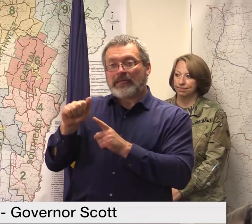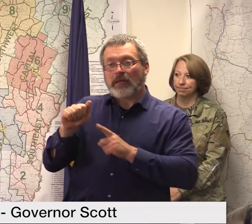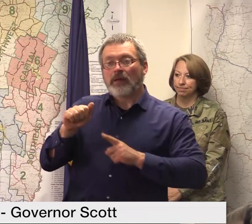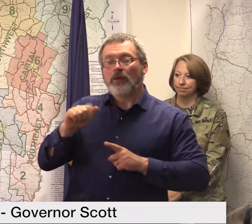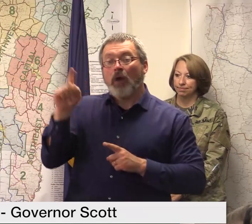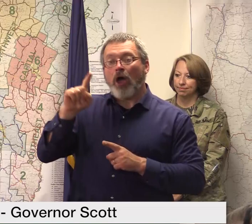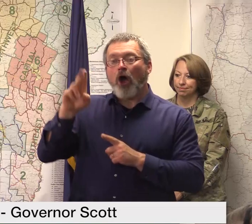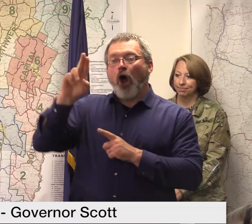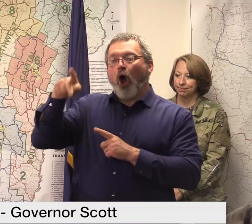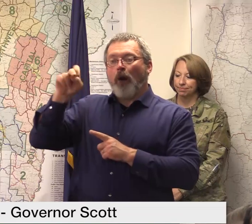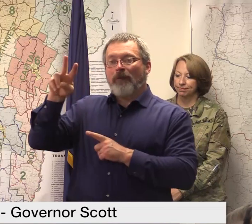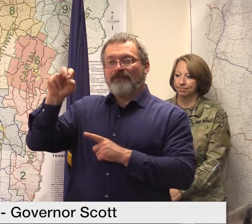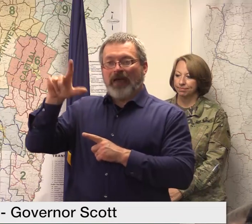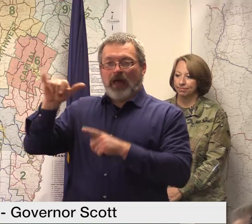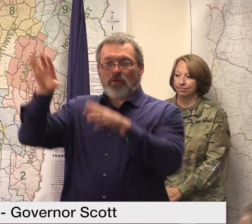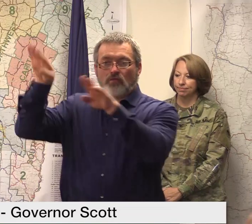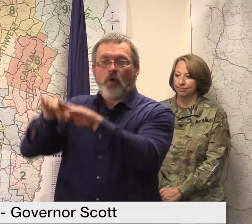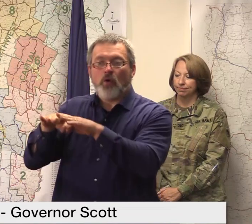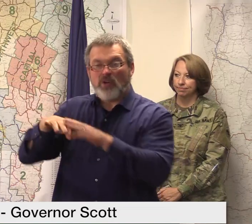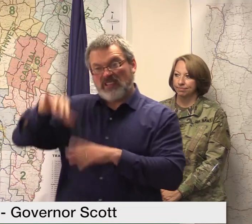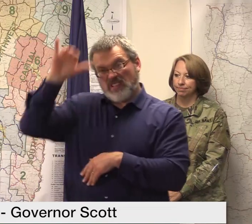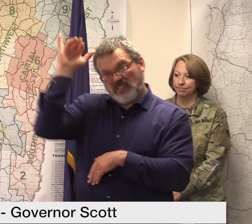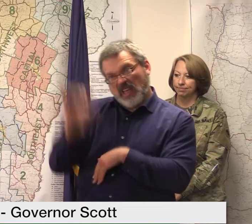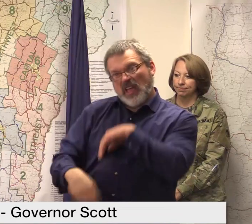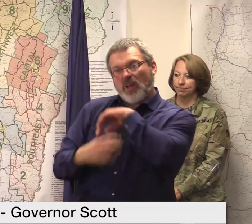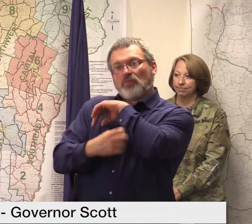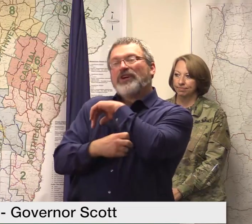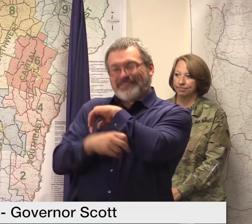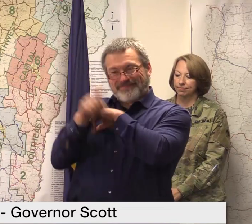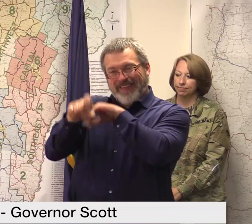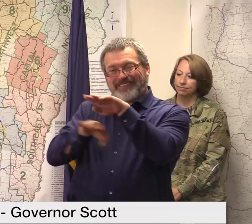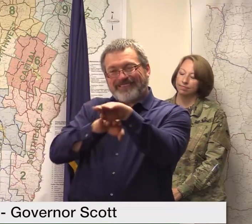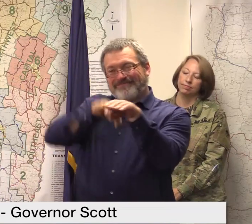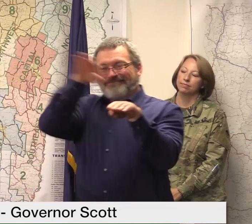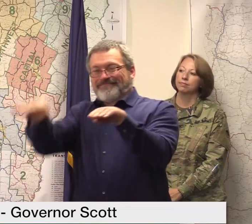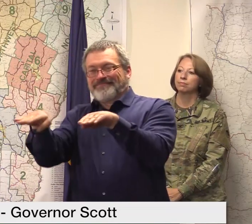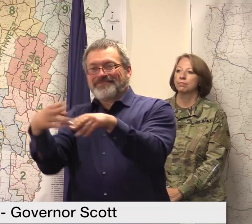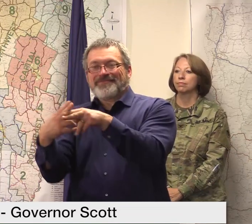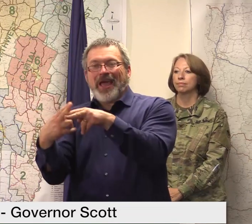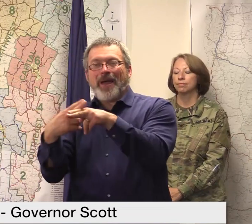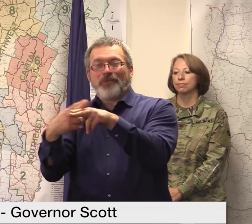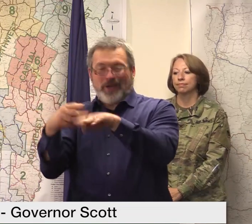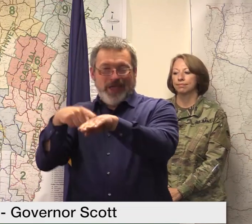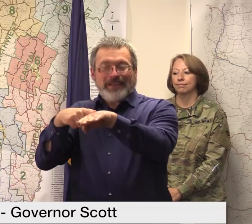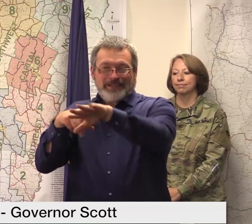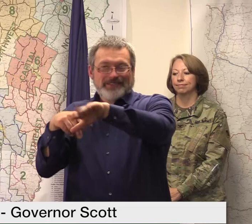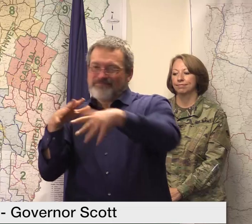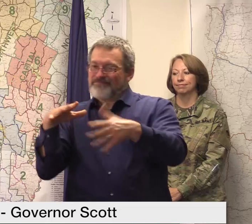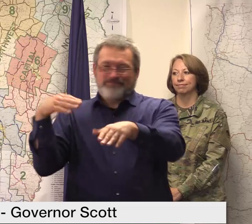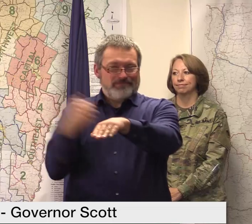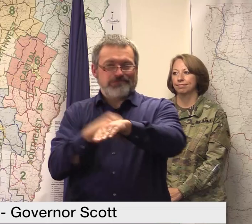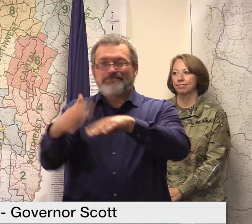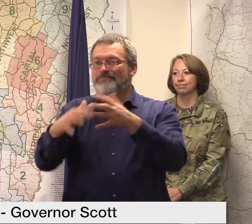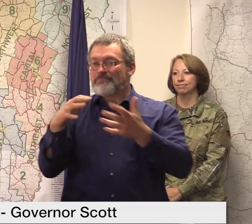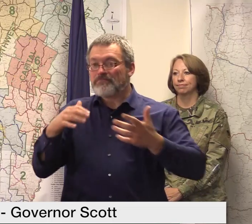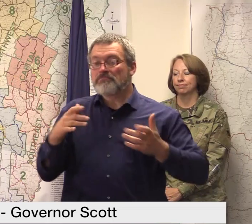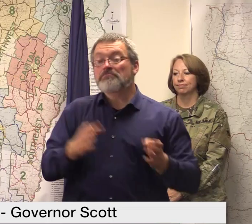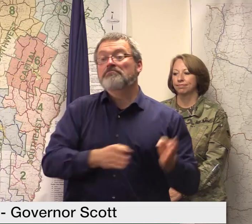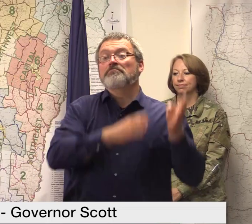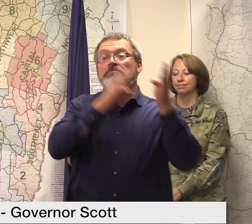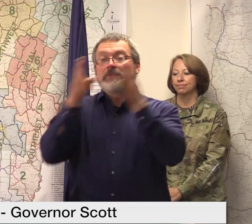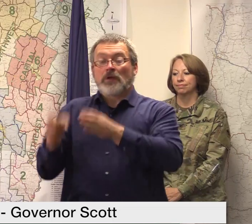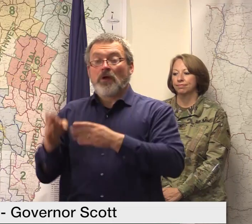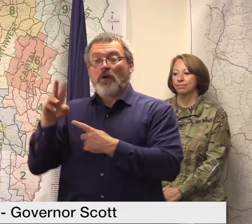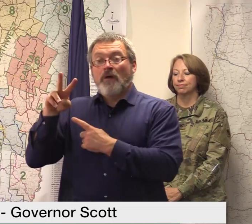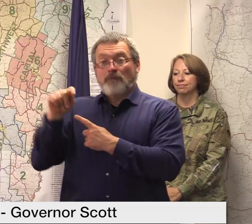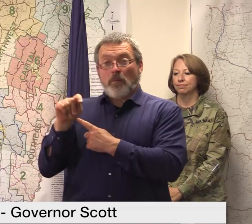bridge installed which is part of the reason that route is closed and vermont 113 bridge 11 in vershire